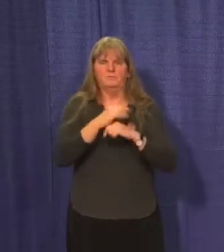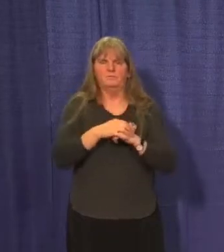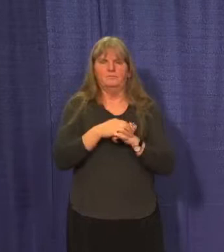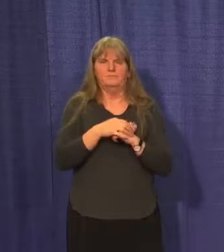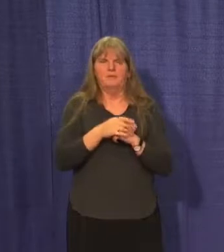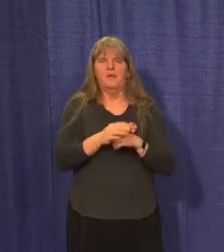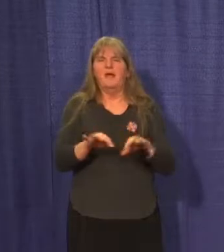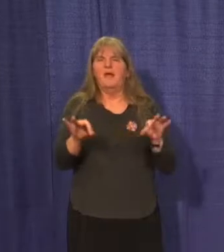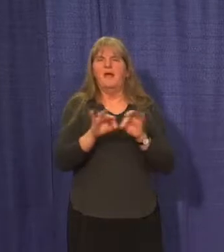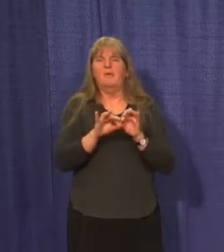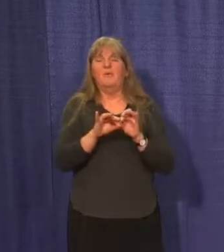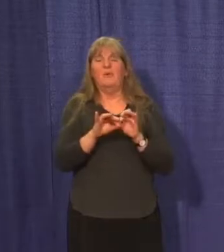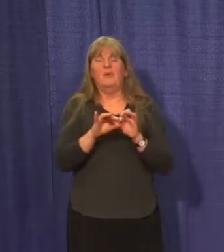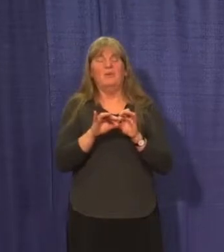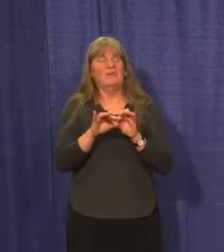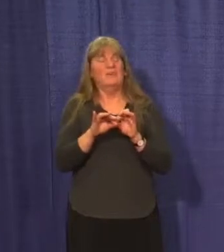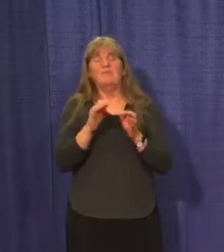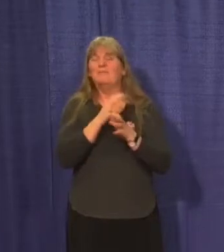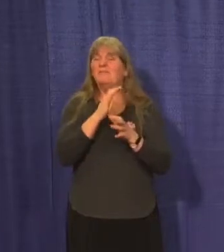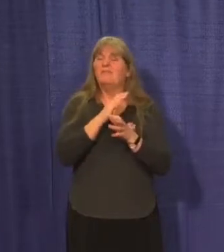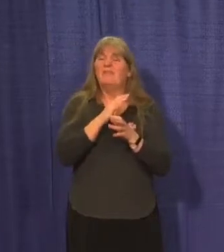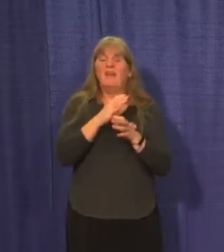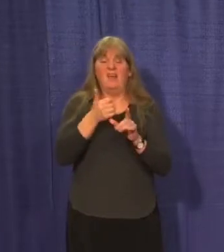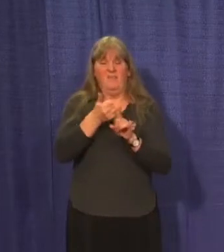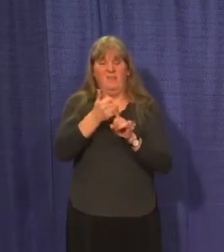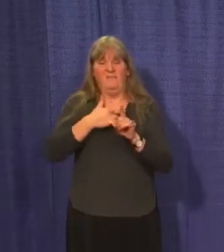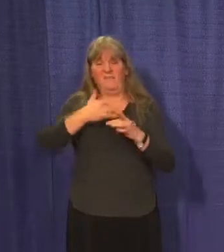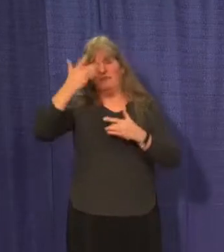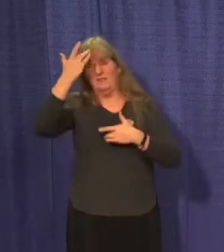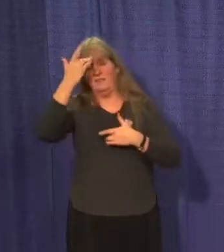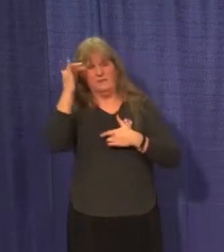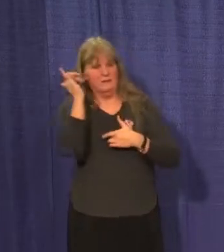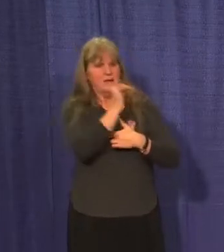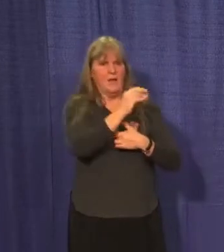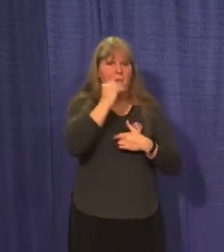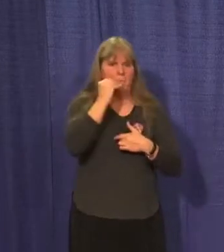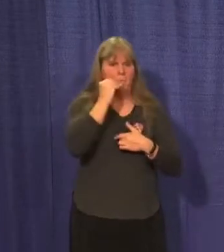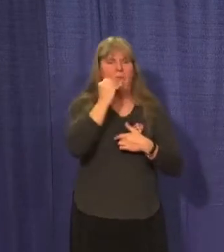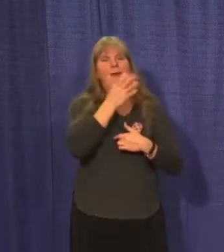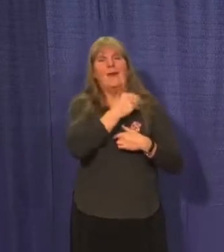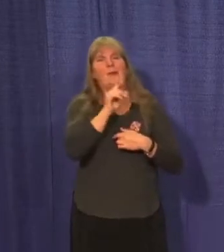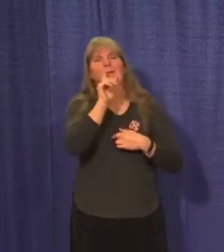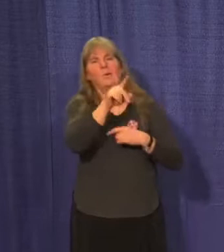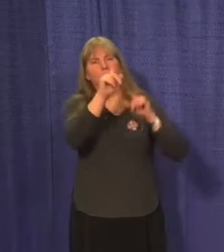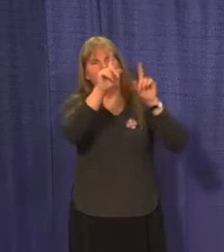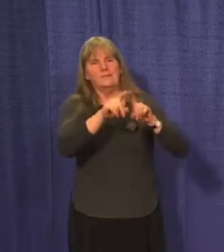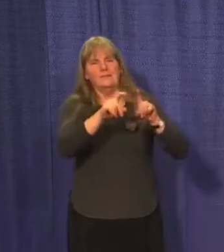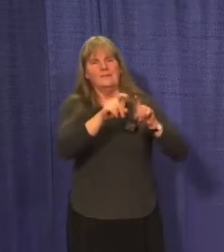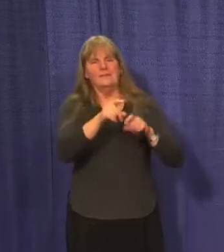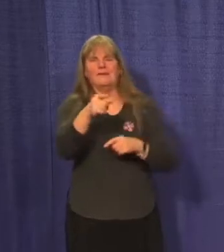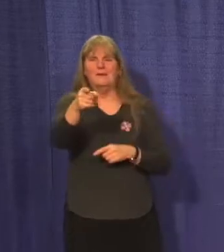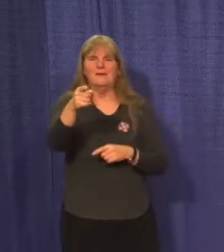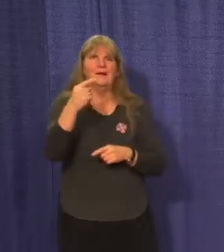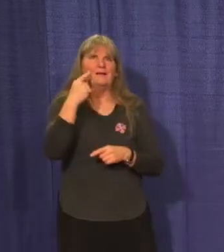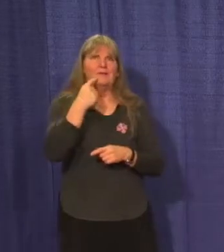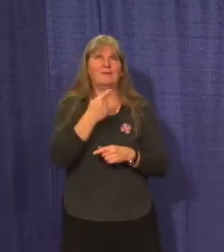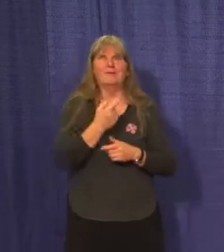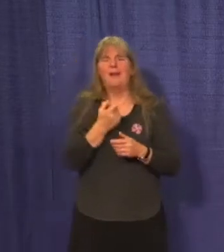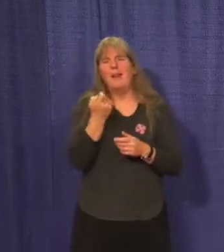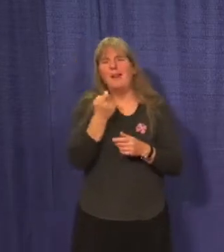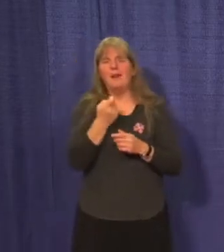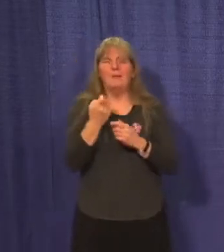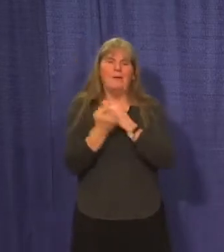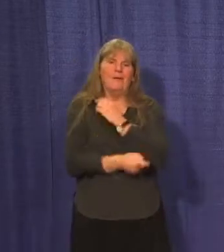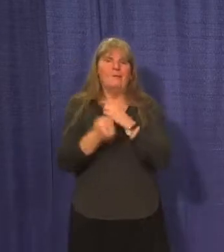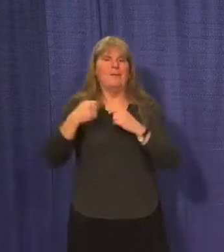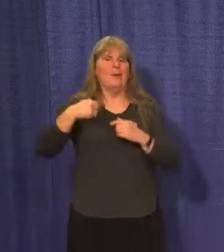important to stay home when you're ill and to seek testing when needed. I know it's kind of ingrained in us to push